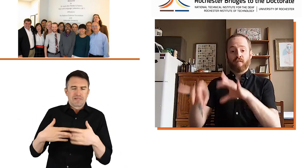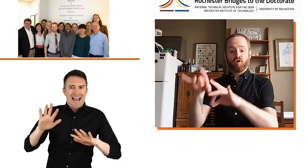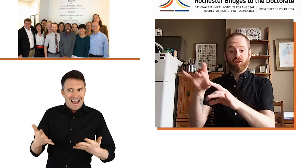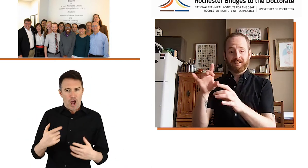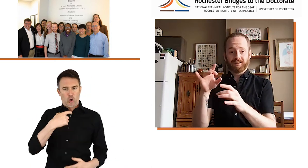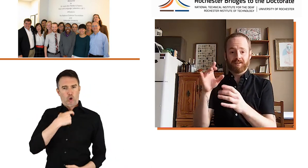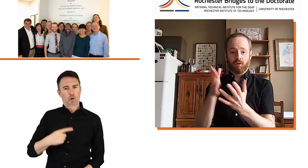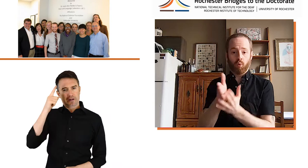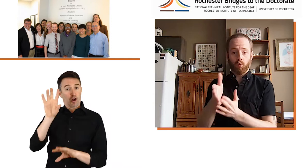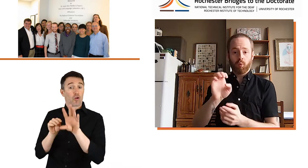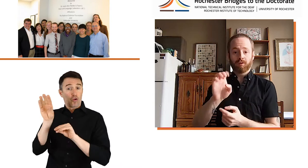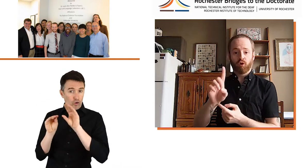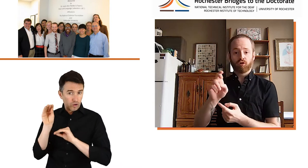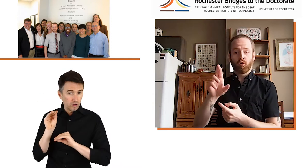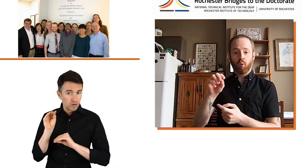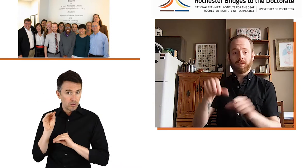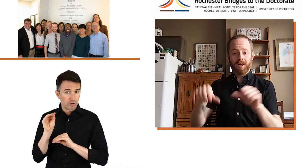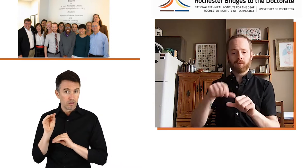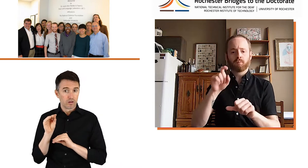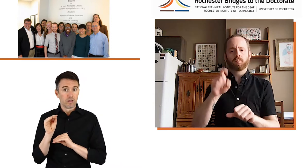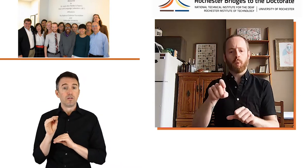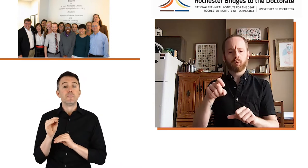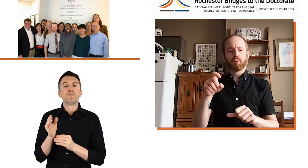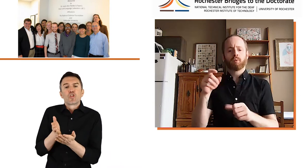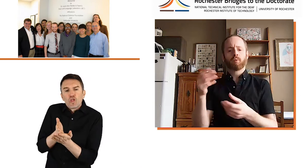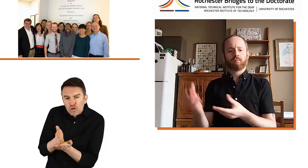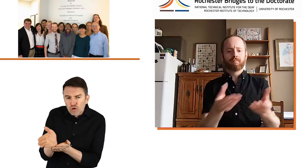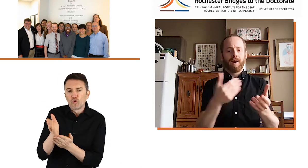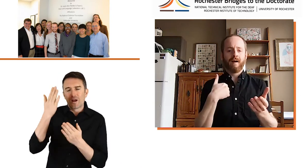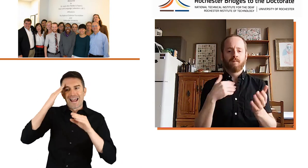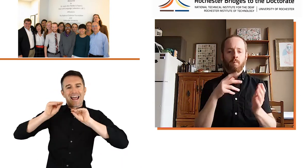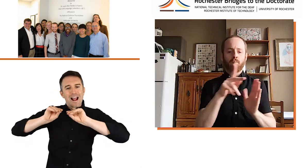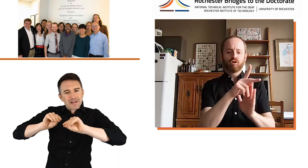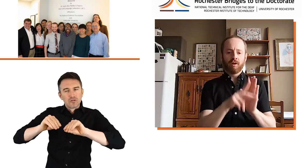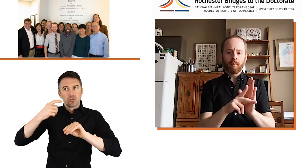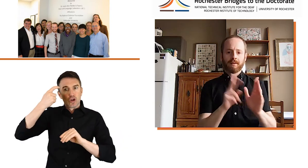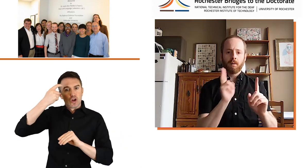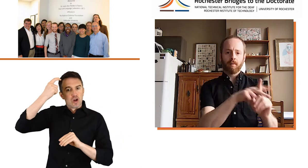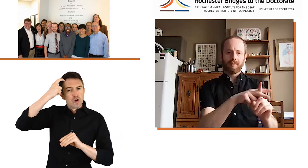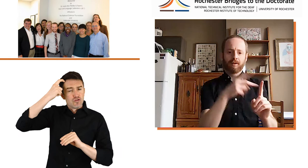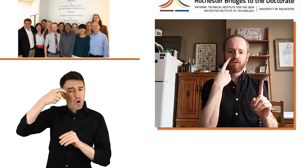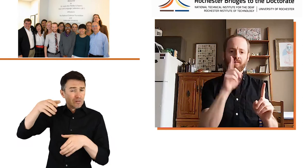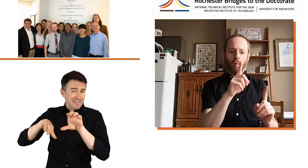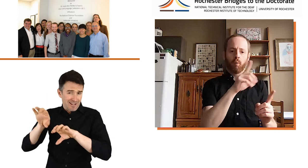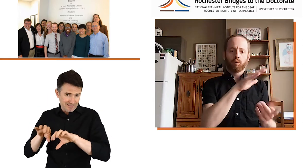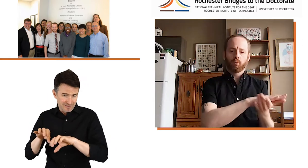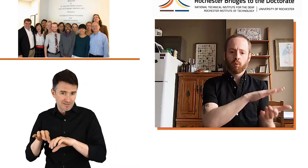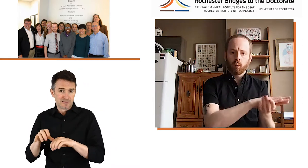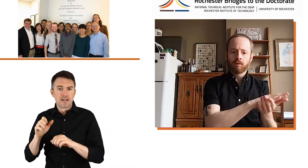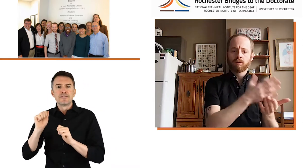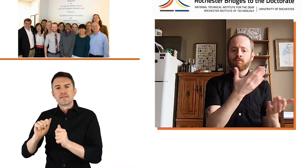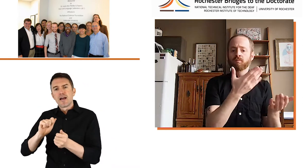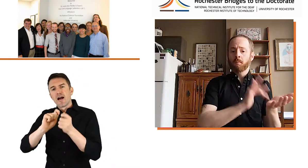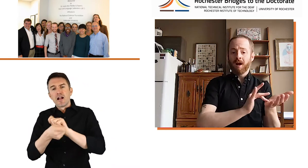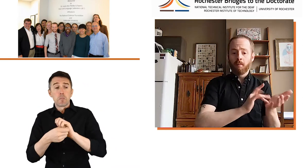learning in general. So the discoveries from educational neuroscience were intended to